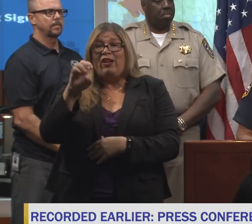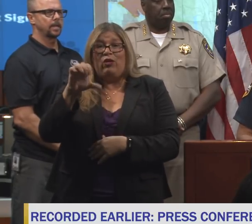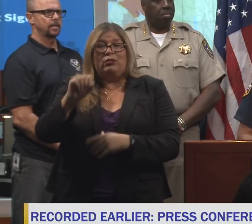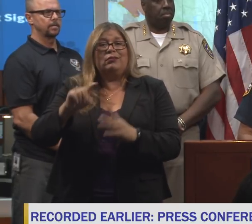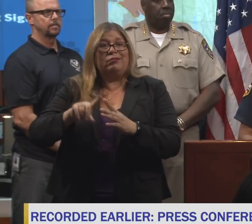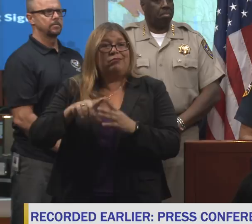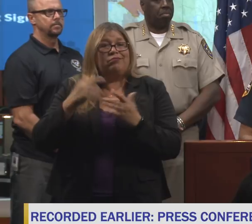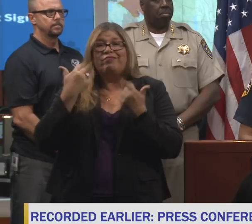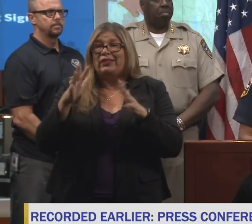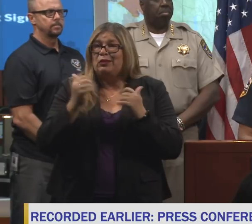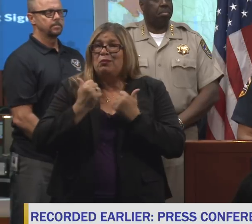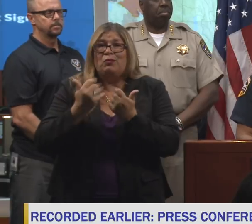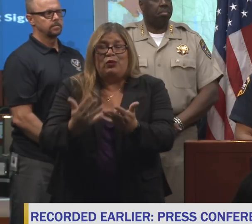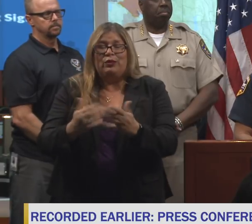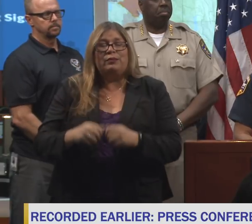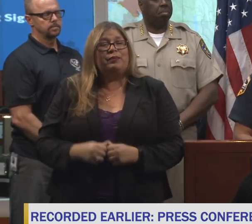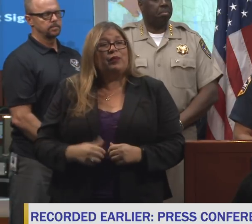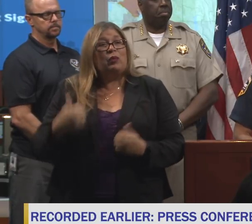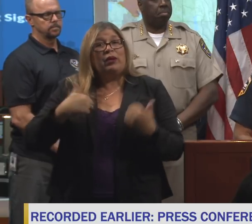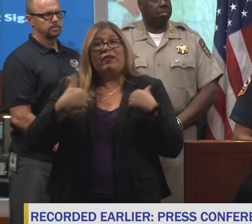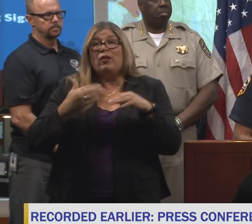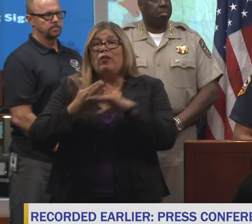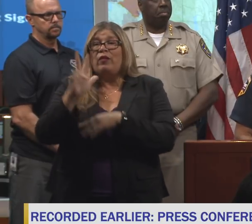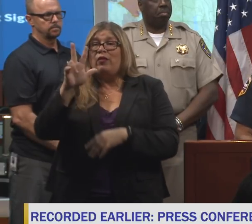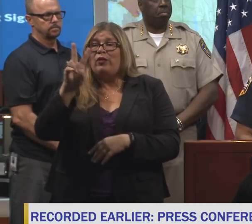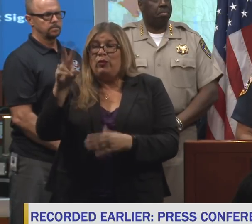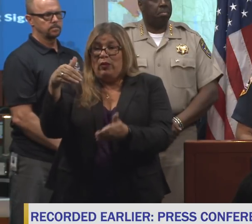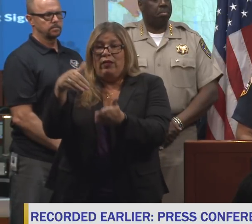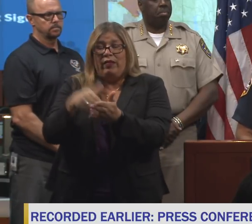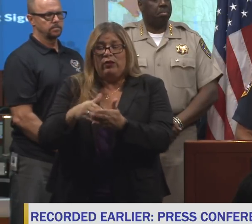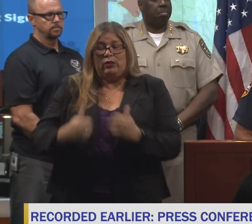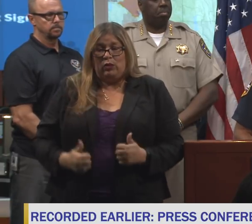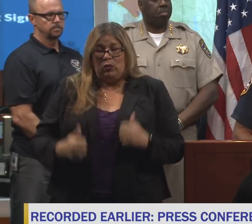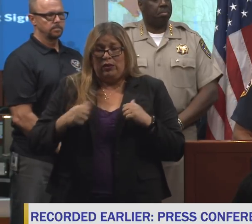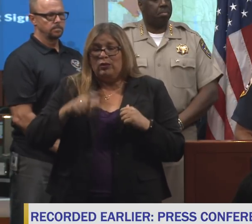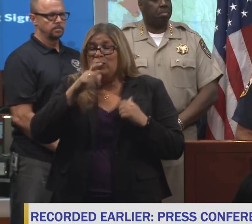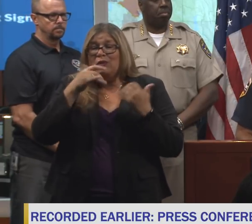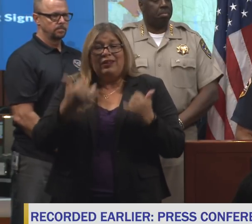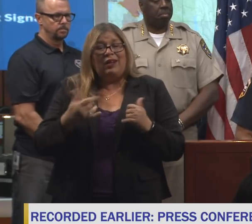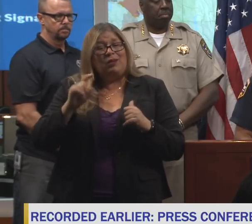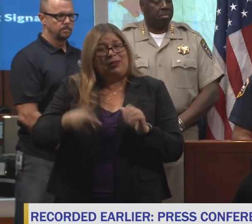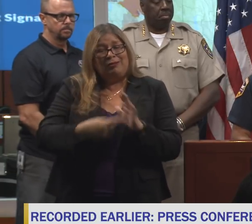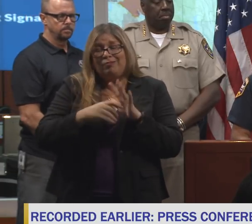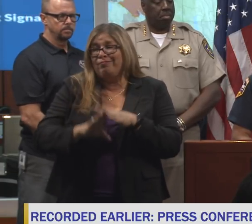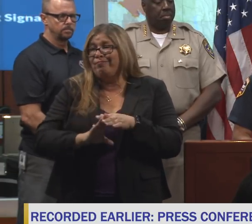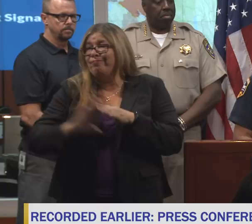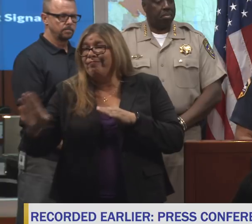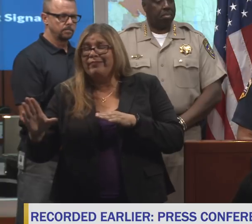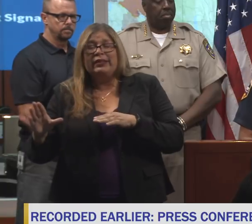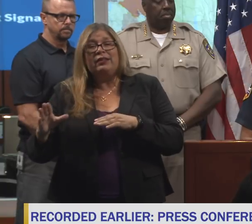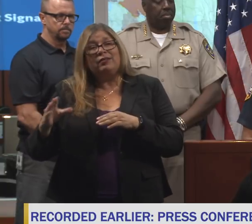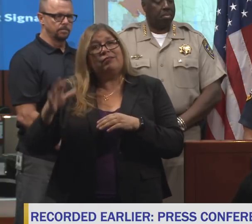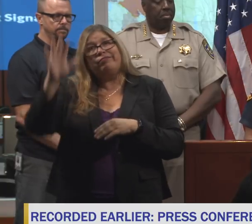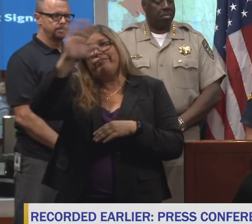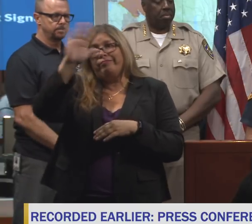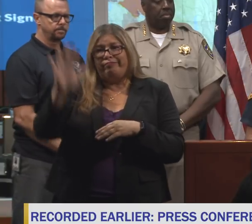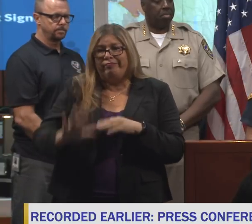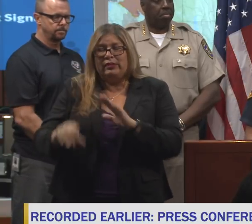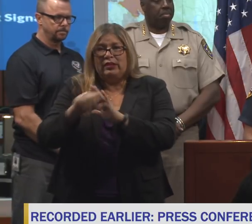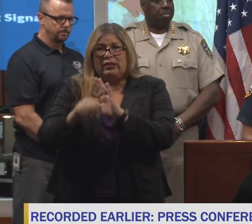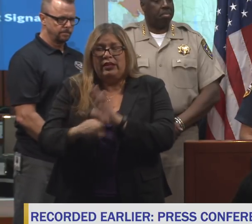siege. Currently, have over 32,000 residents that remain evacuated on various fires within the state.